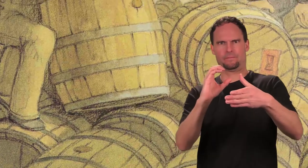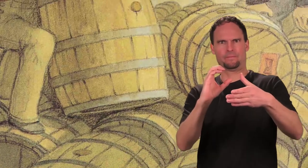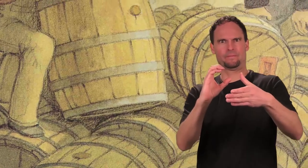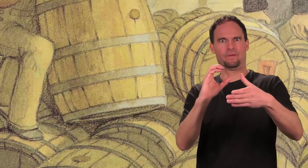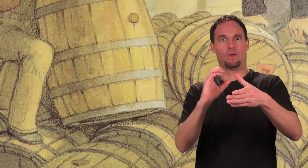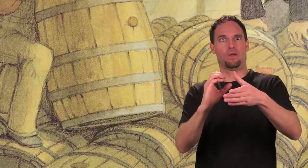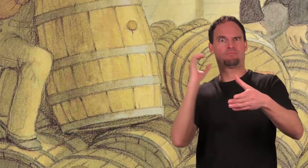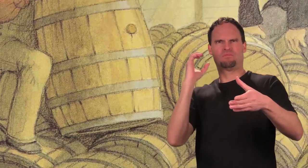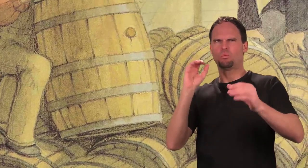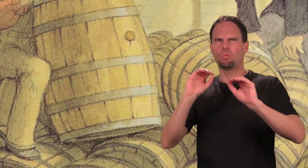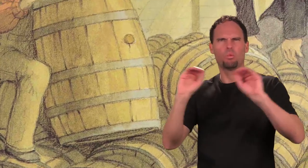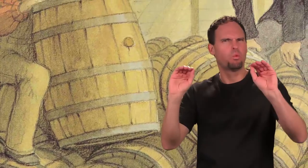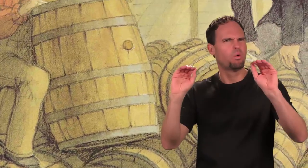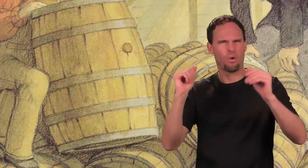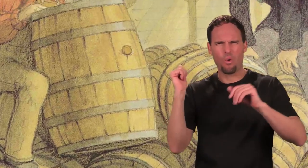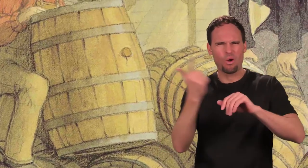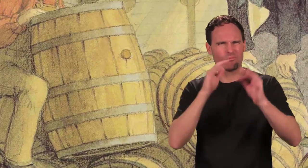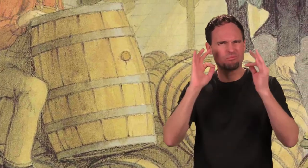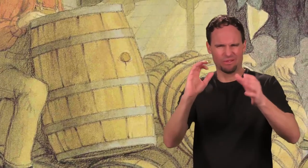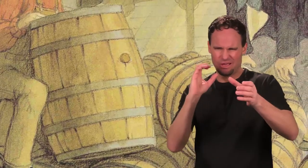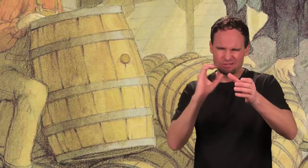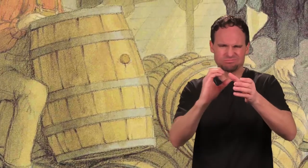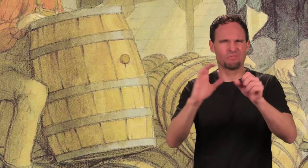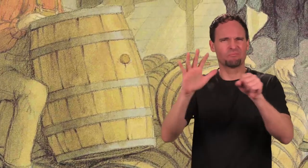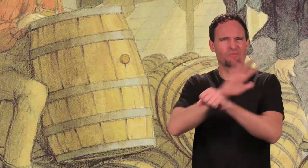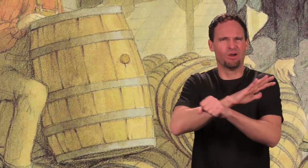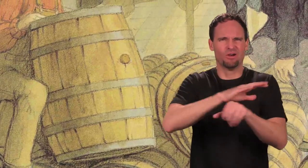Not a single barrel had been opened.